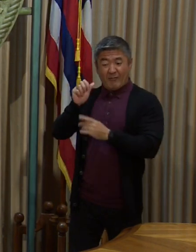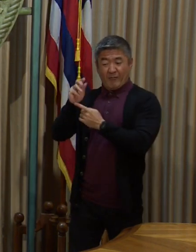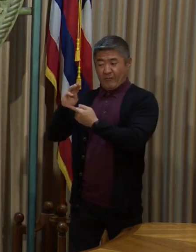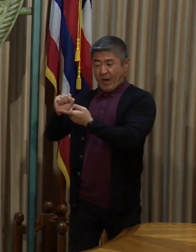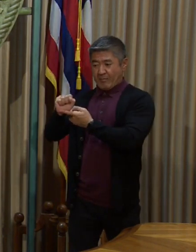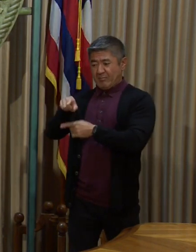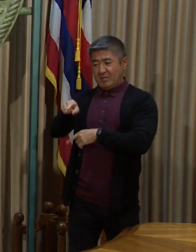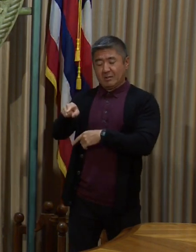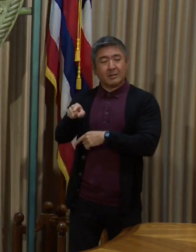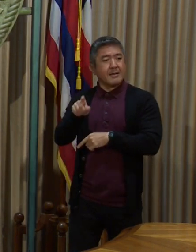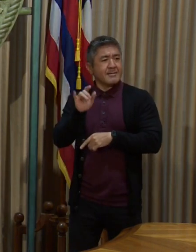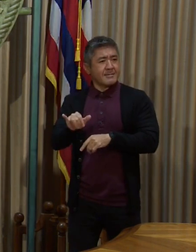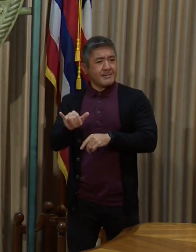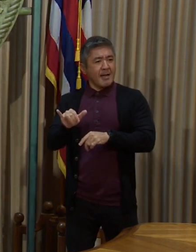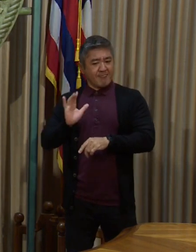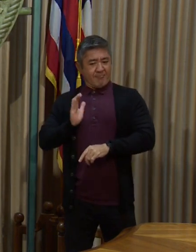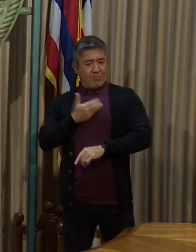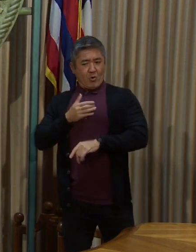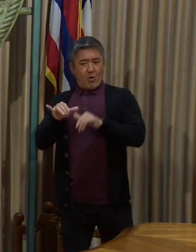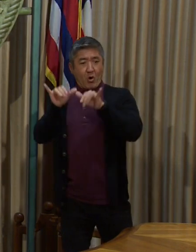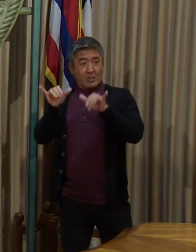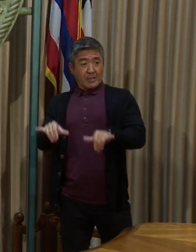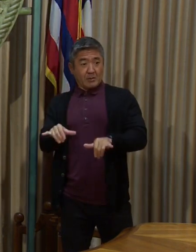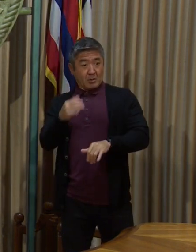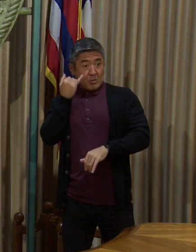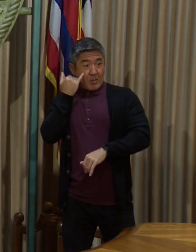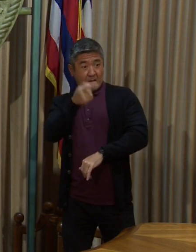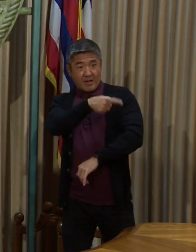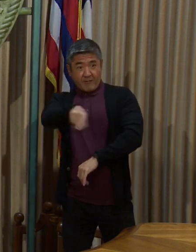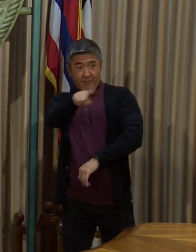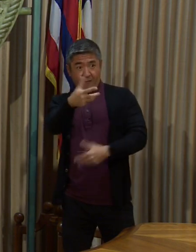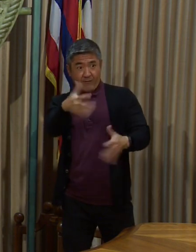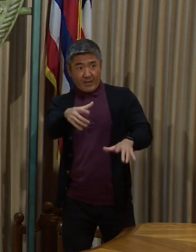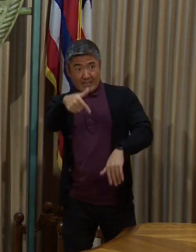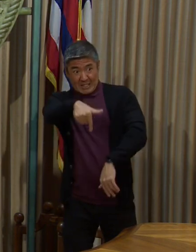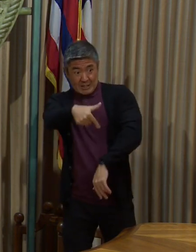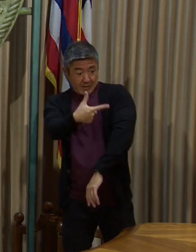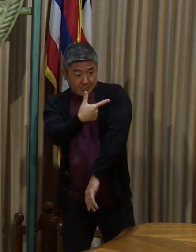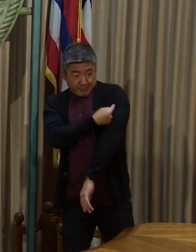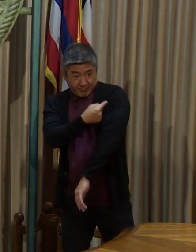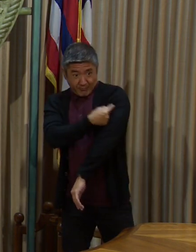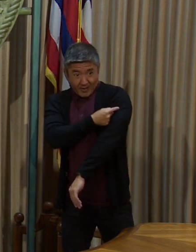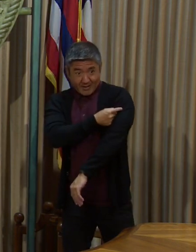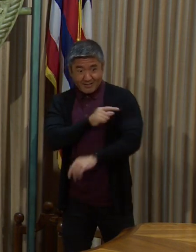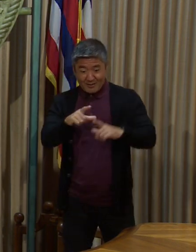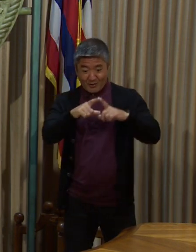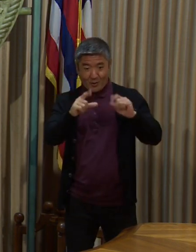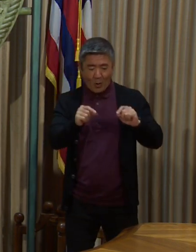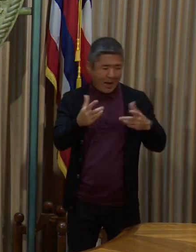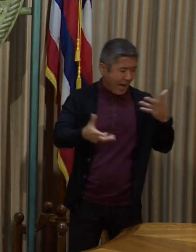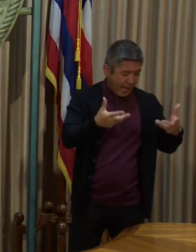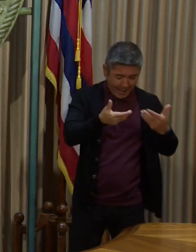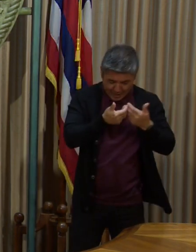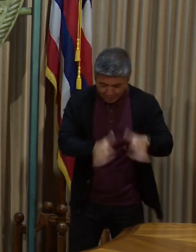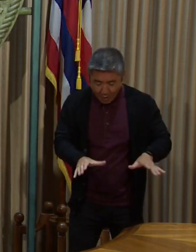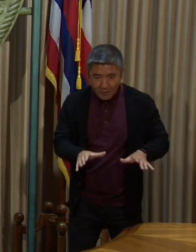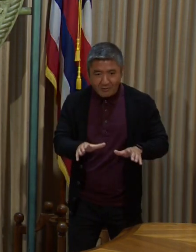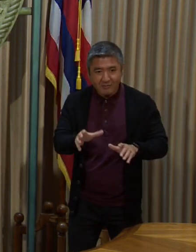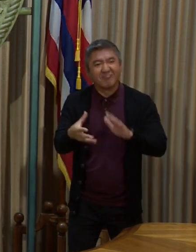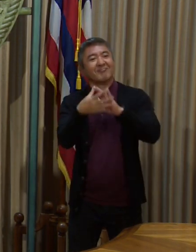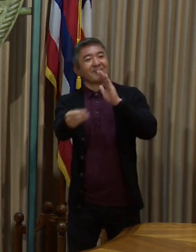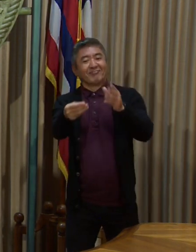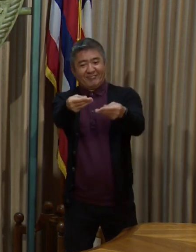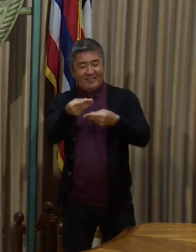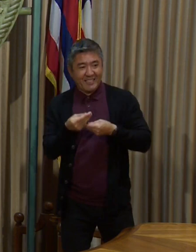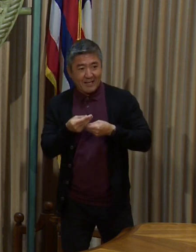people will be able to go and if they were vaccinated here in Hawaii and they lose their card, they can get a replacement. If an individual from our state